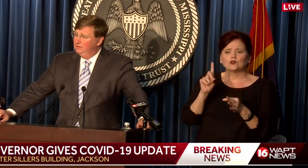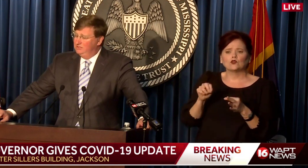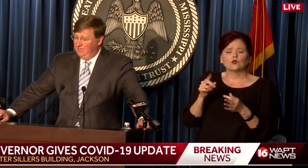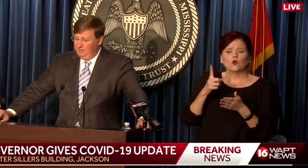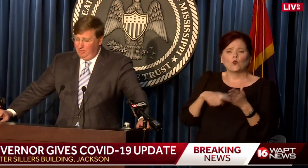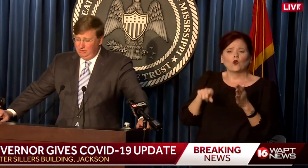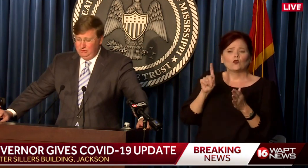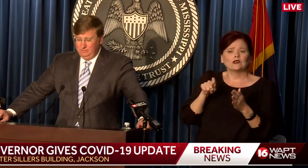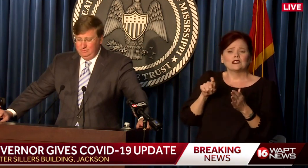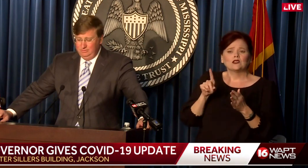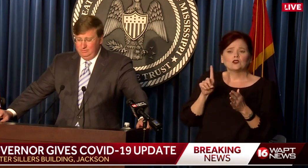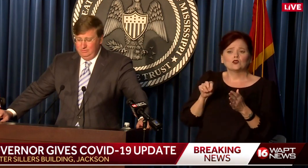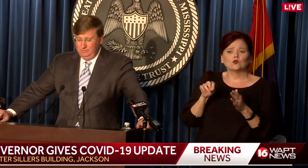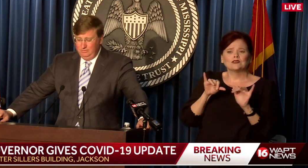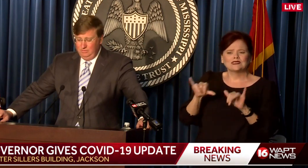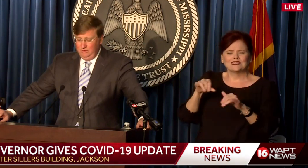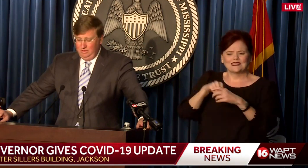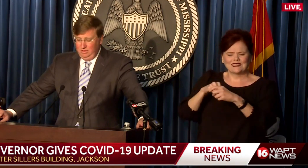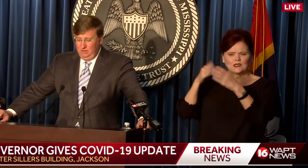to stay in person.